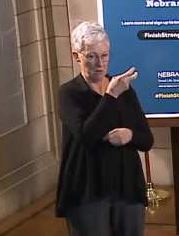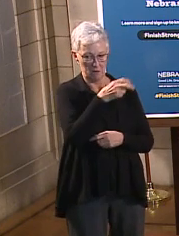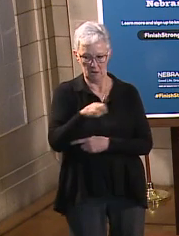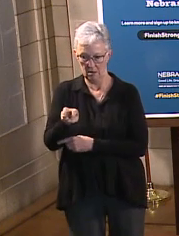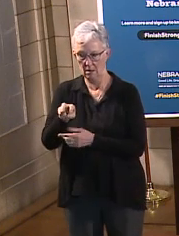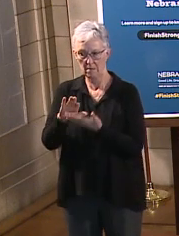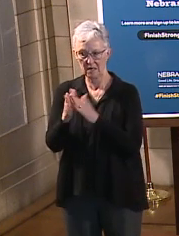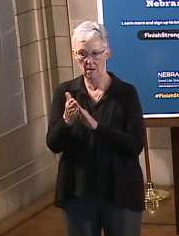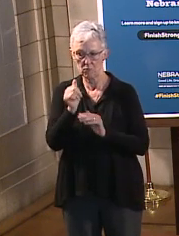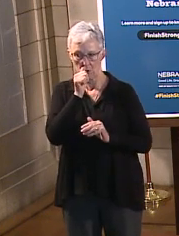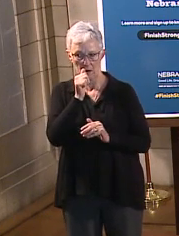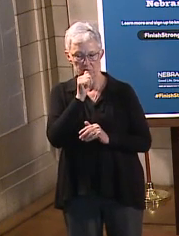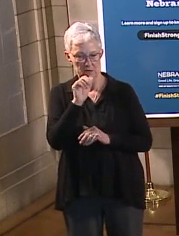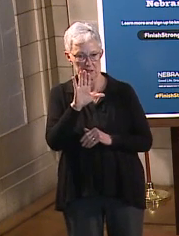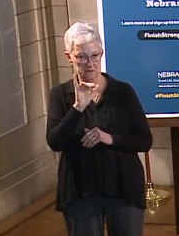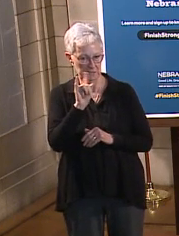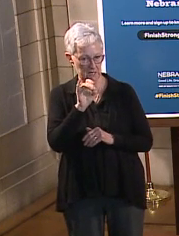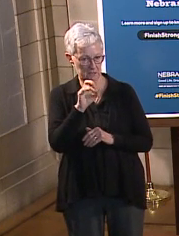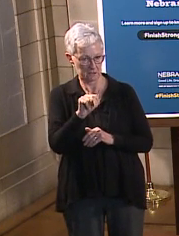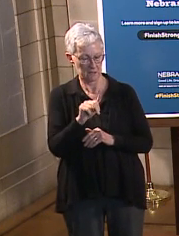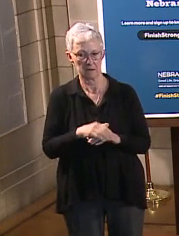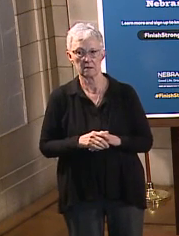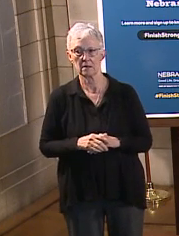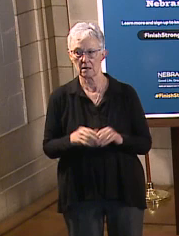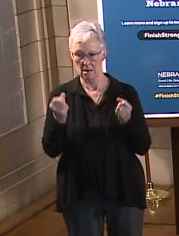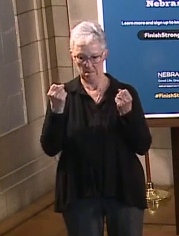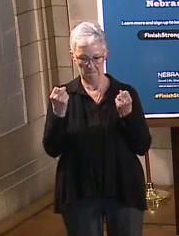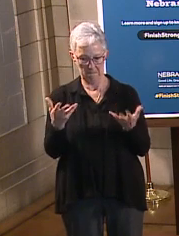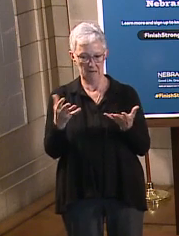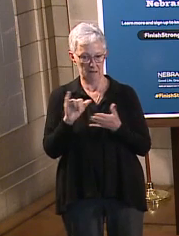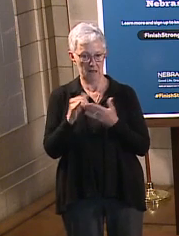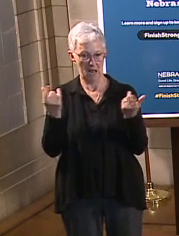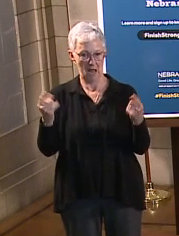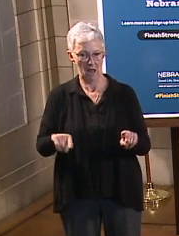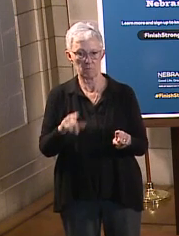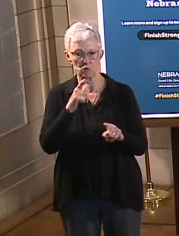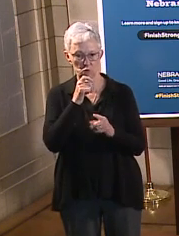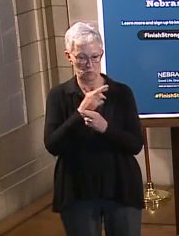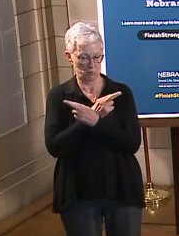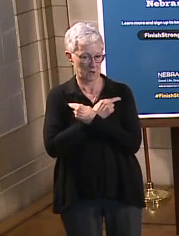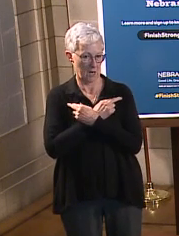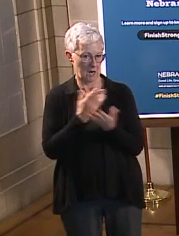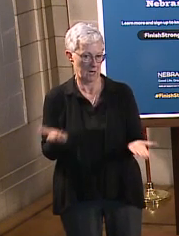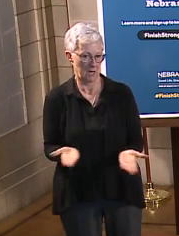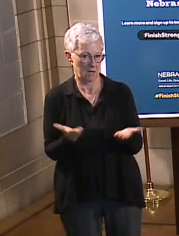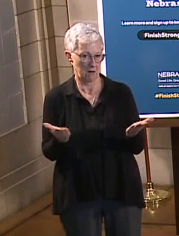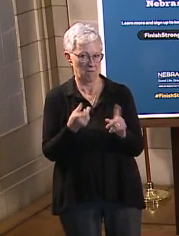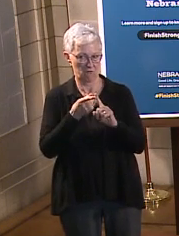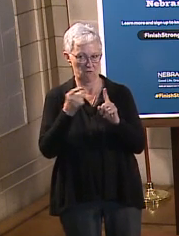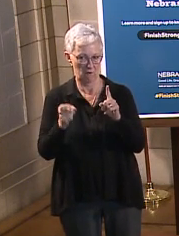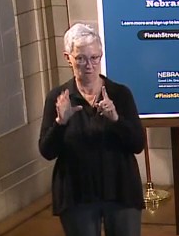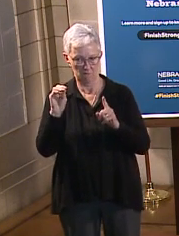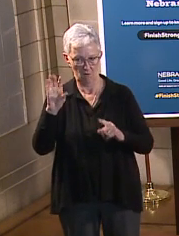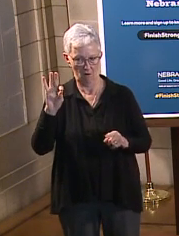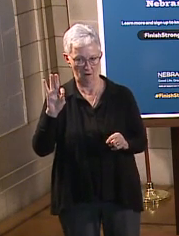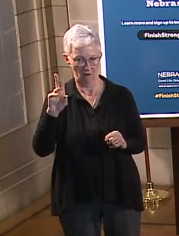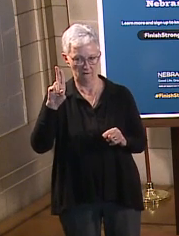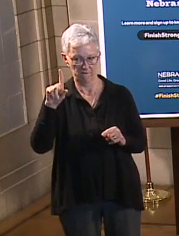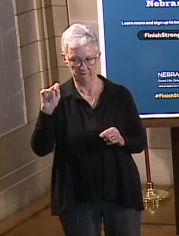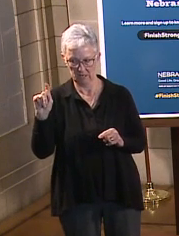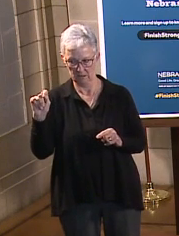approximately 100,000 of those are located in our very own backyard of Offutt Air Force Base. These highly skilled